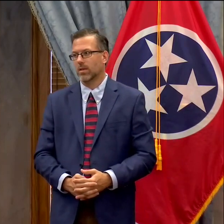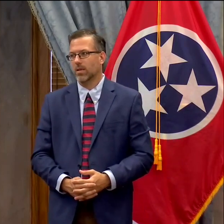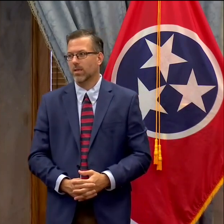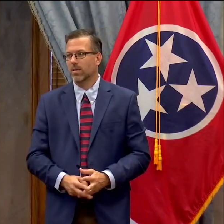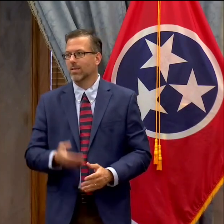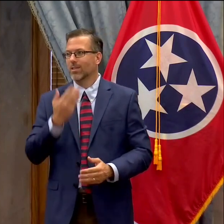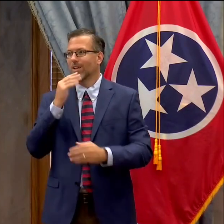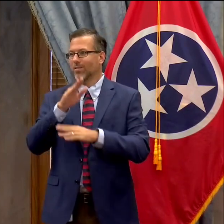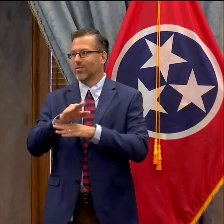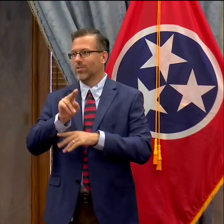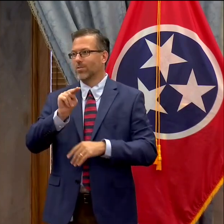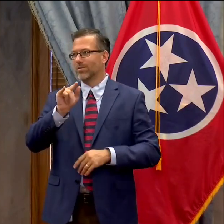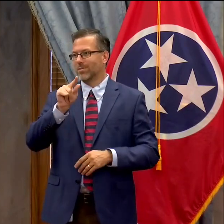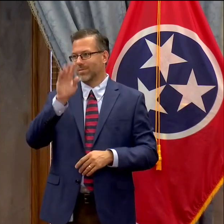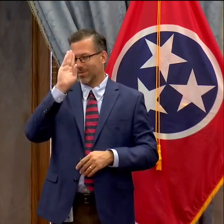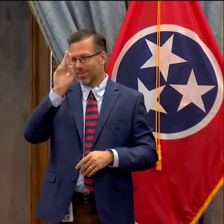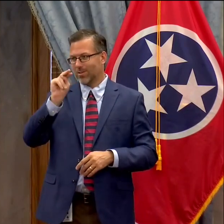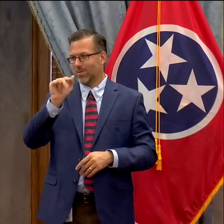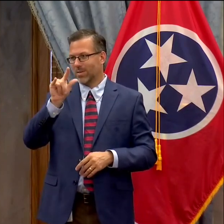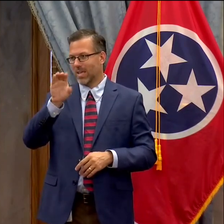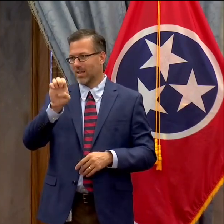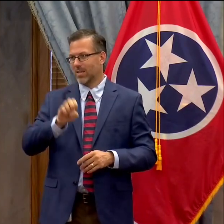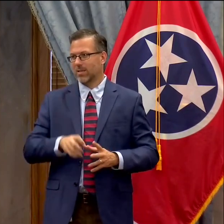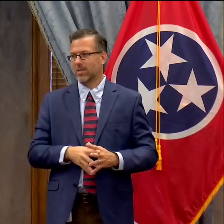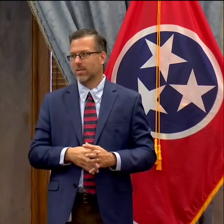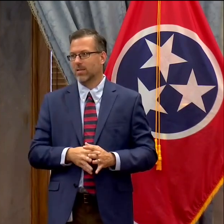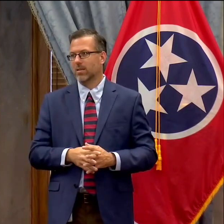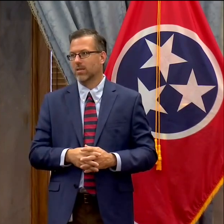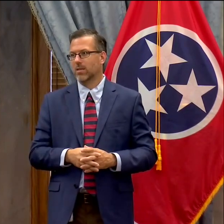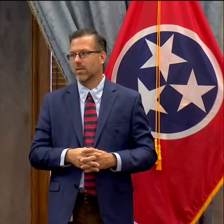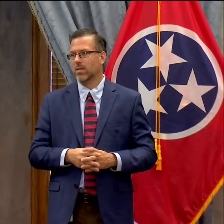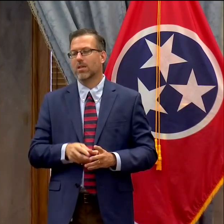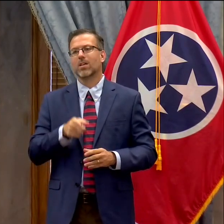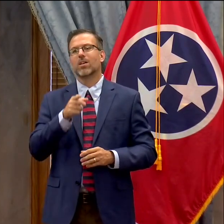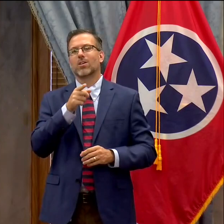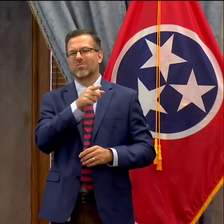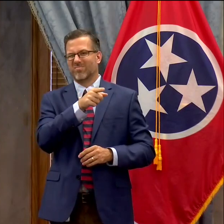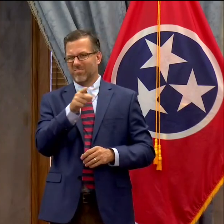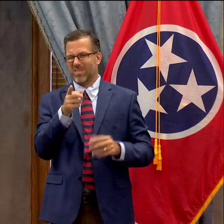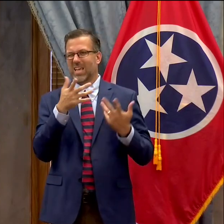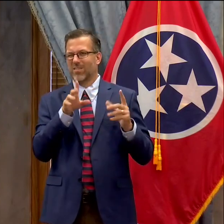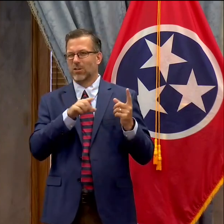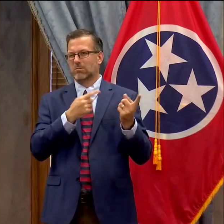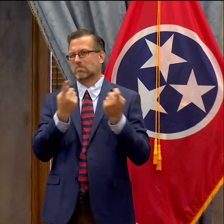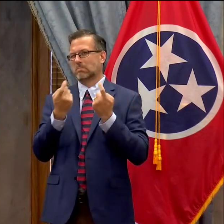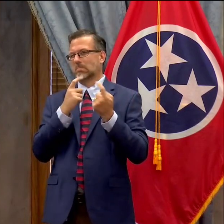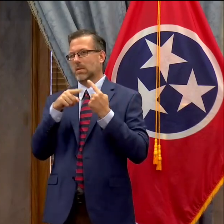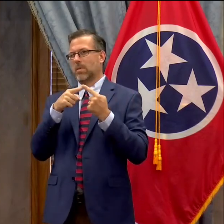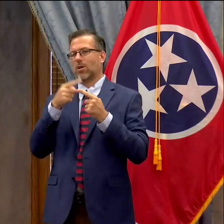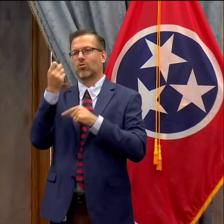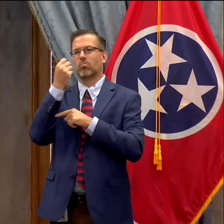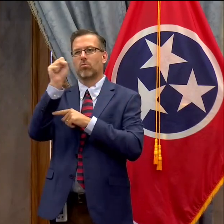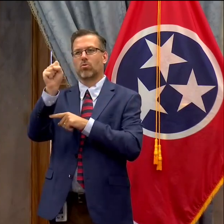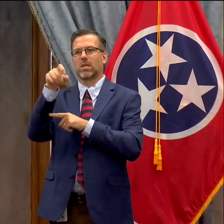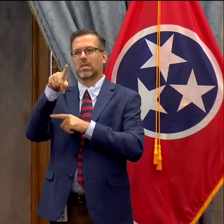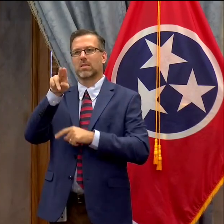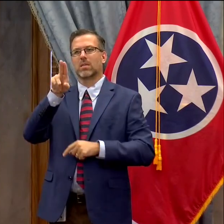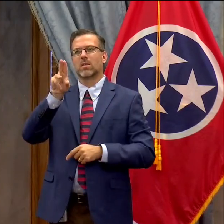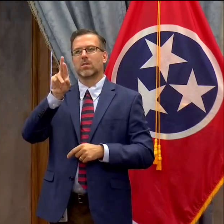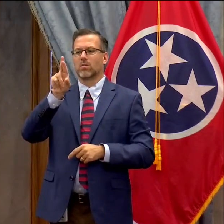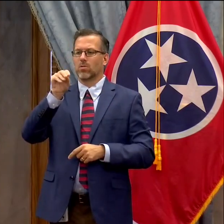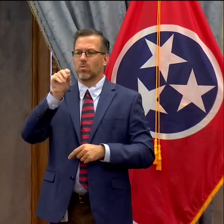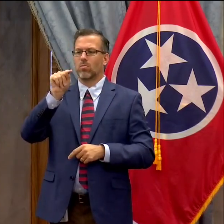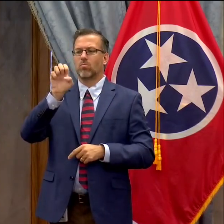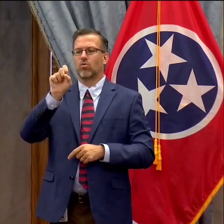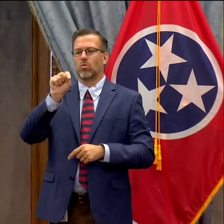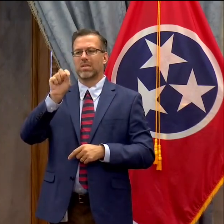Good afternoon Governor. Um you've been asked about this protest bill obviously but you you haven't explicitly said